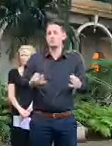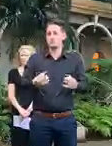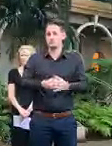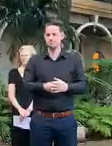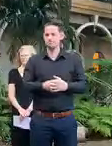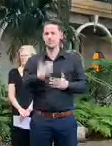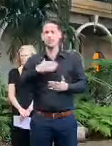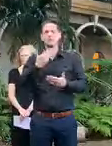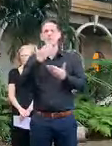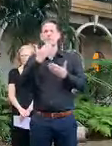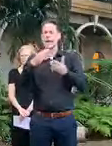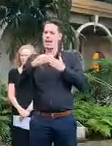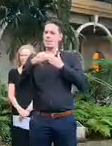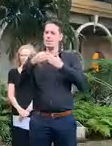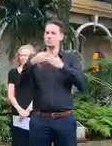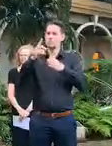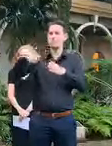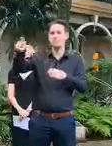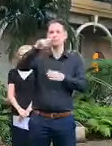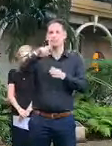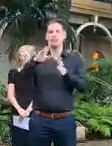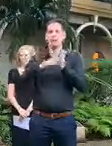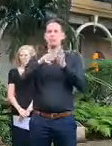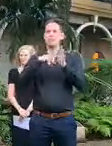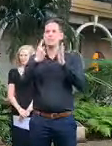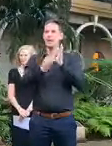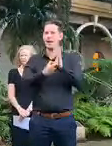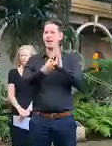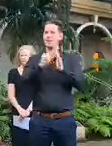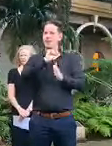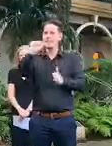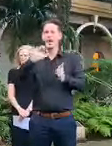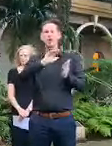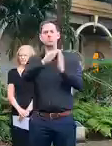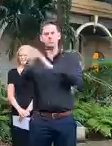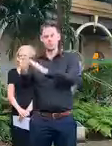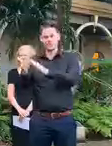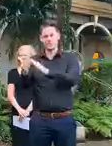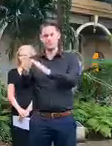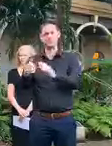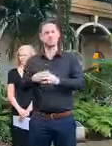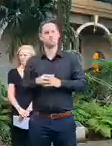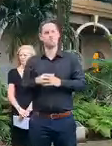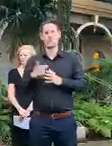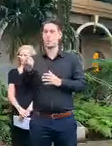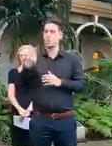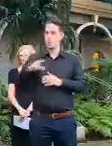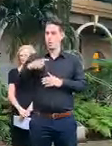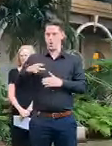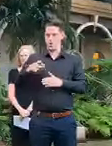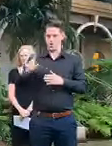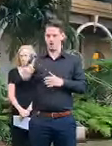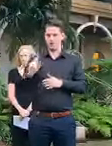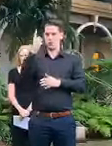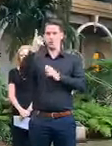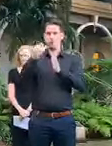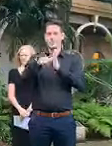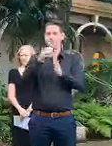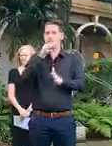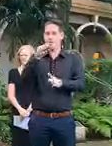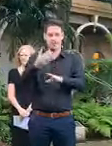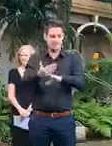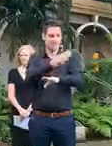thank the leadership of the mayors of their communities because we have never asked you to do this before.